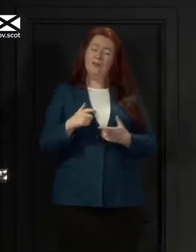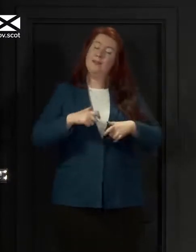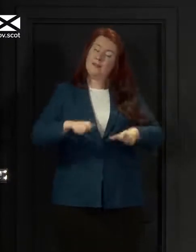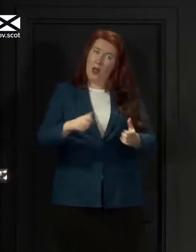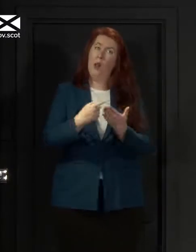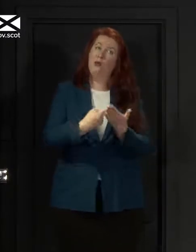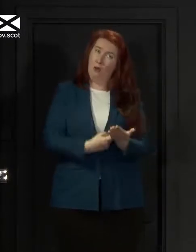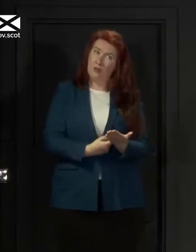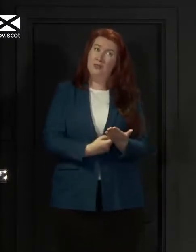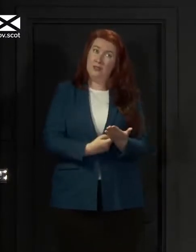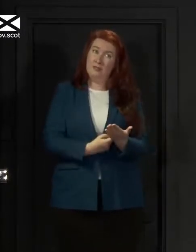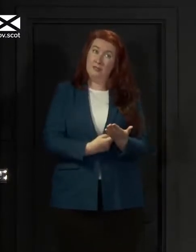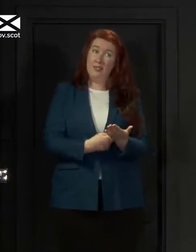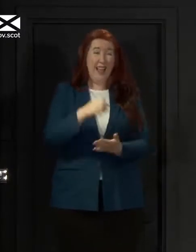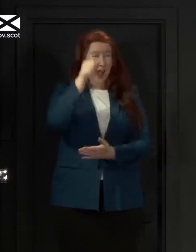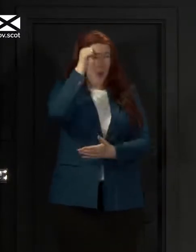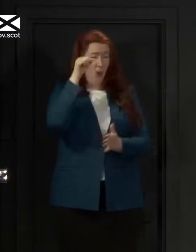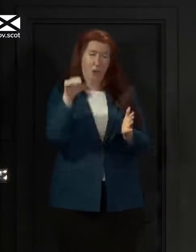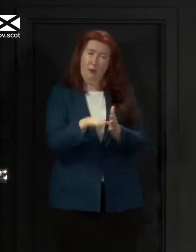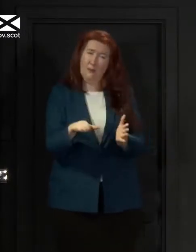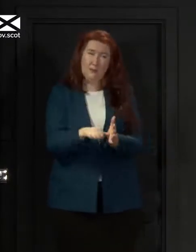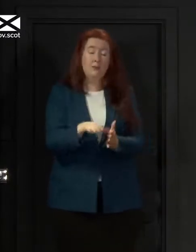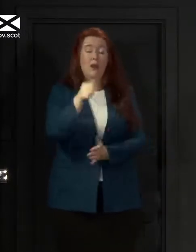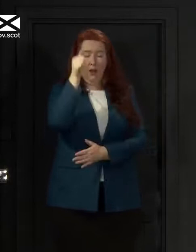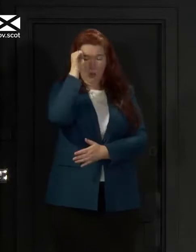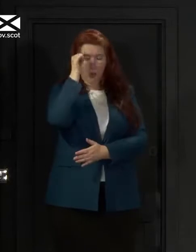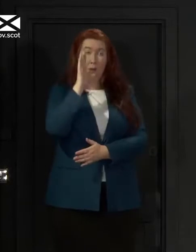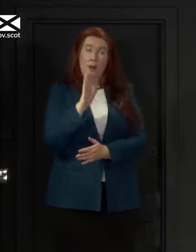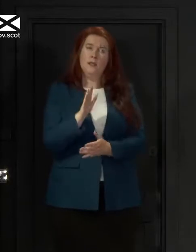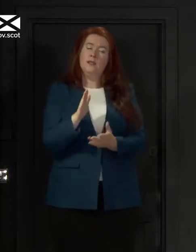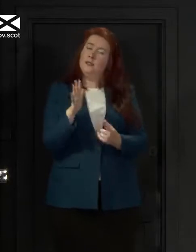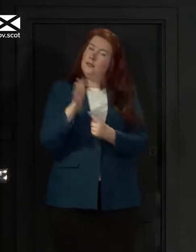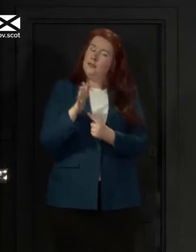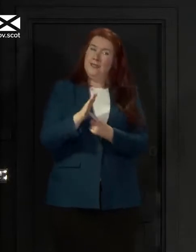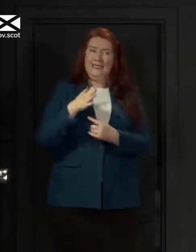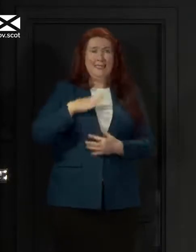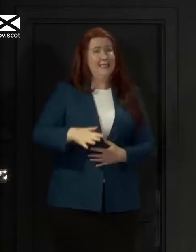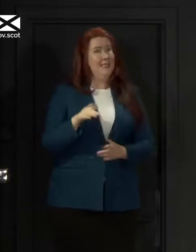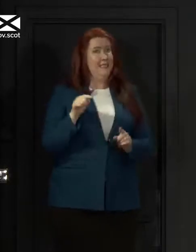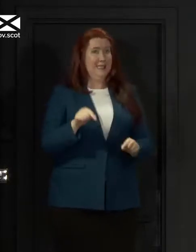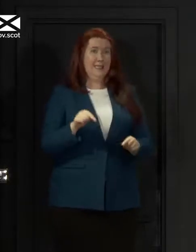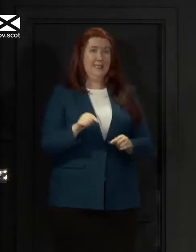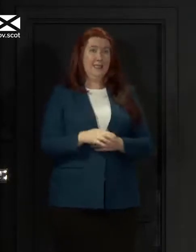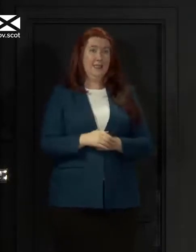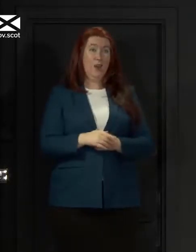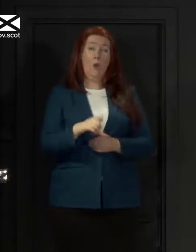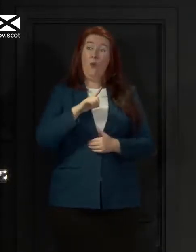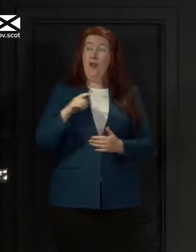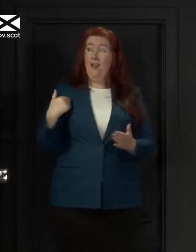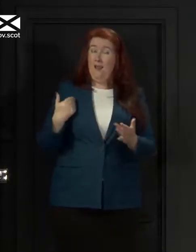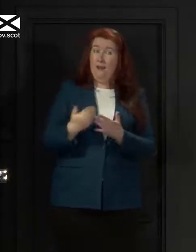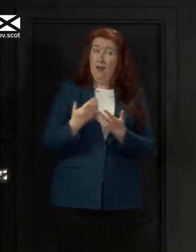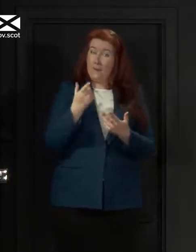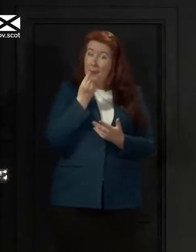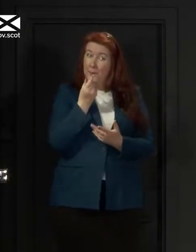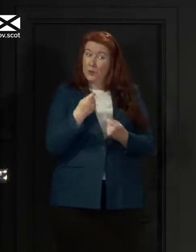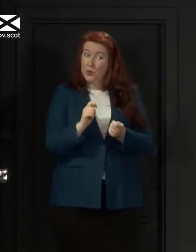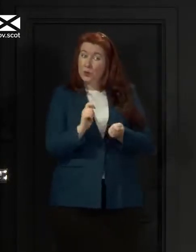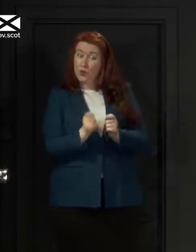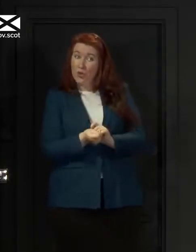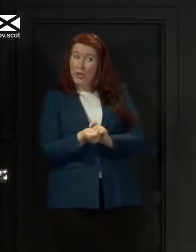these restrictions remain tough, but they are necessary. The changes we've made are intended to improve